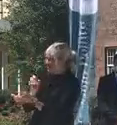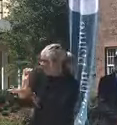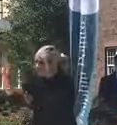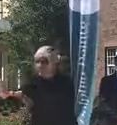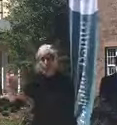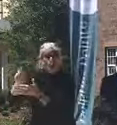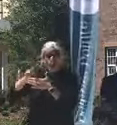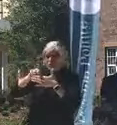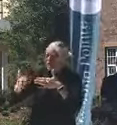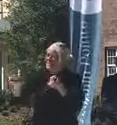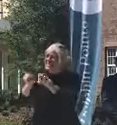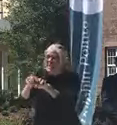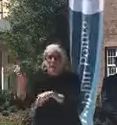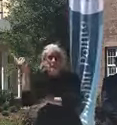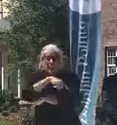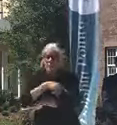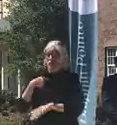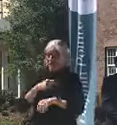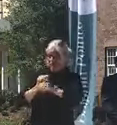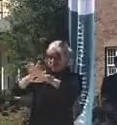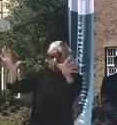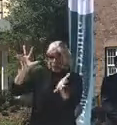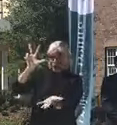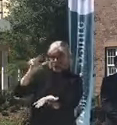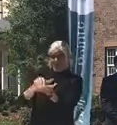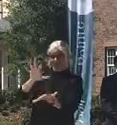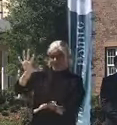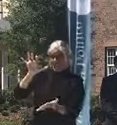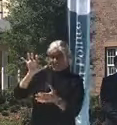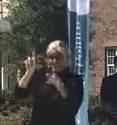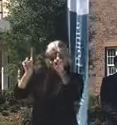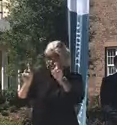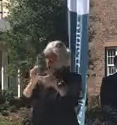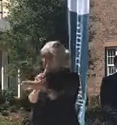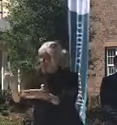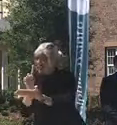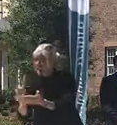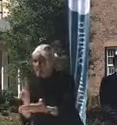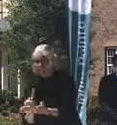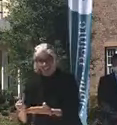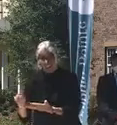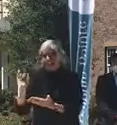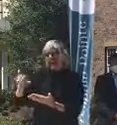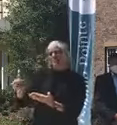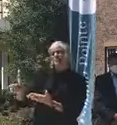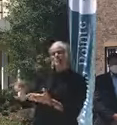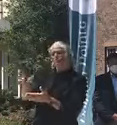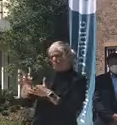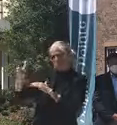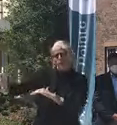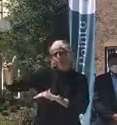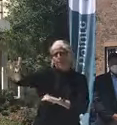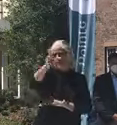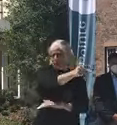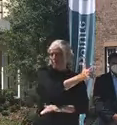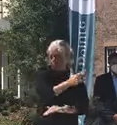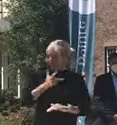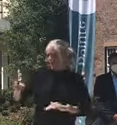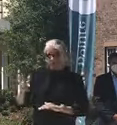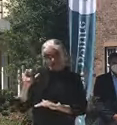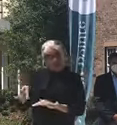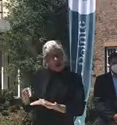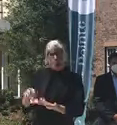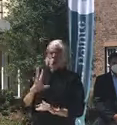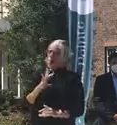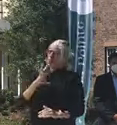to do 3,500 tests a week just with the rapid mobile lab. So this has been a game changer for us. It's